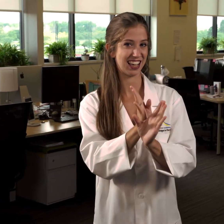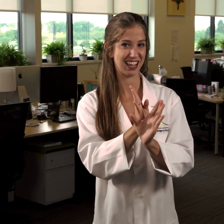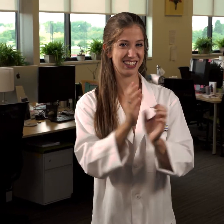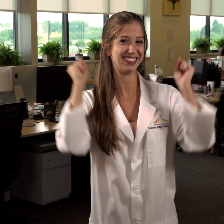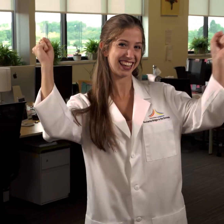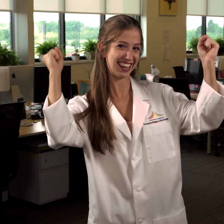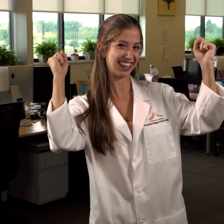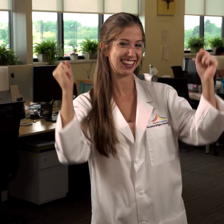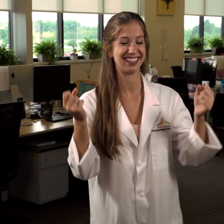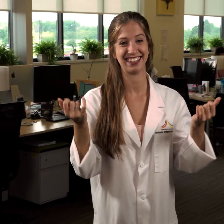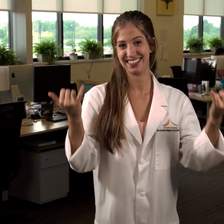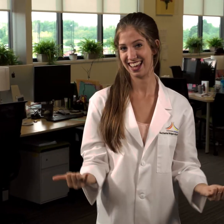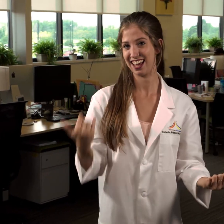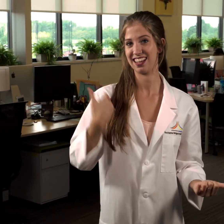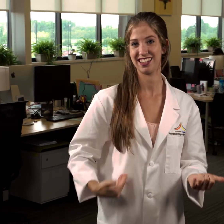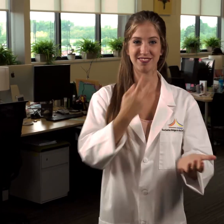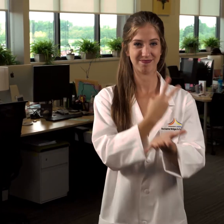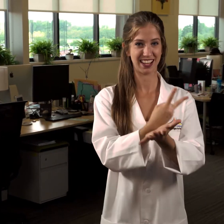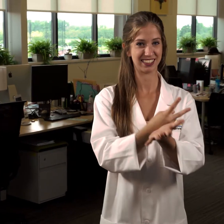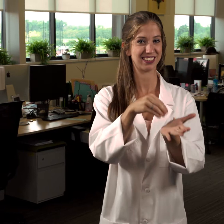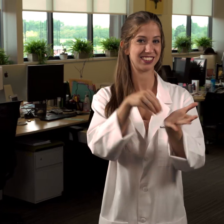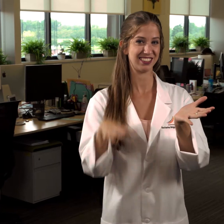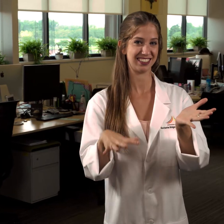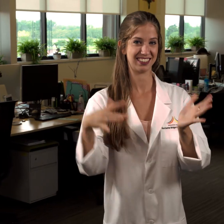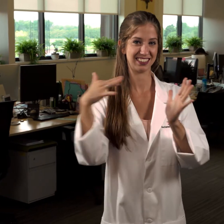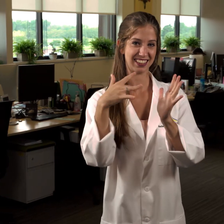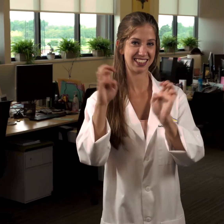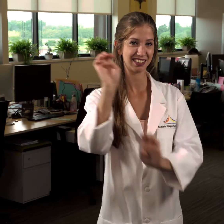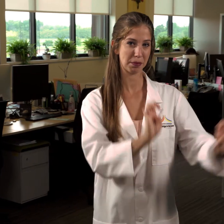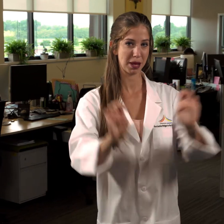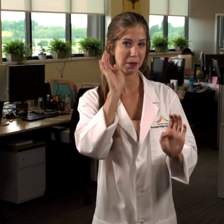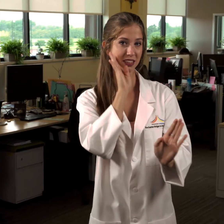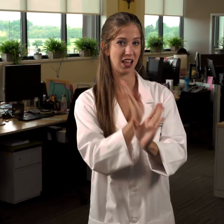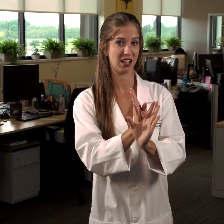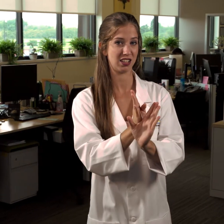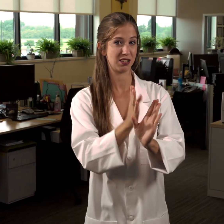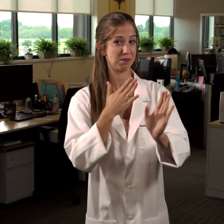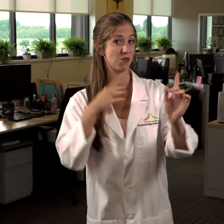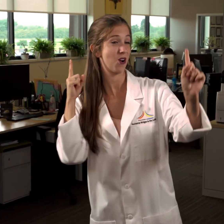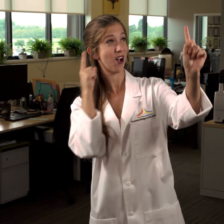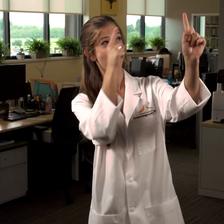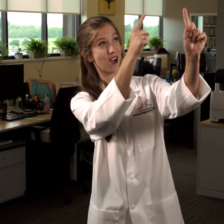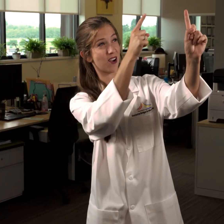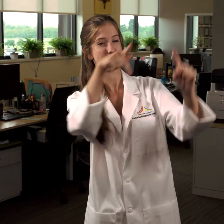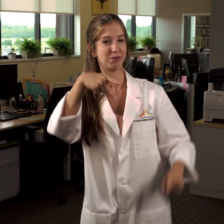in 2017. I am currently working on my MS in Experimental Psychology with the goal of pursuing a